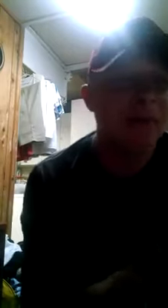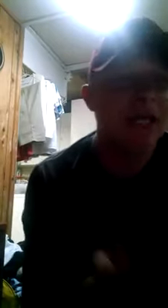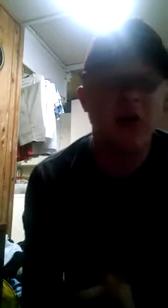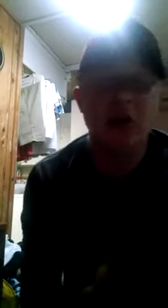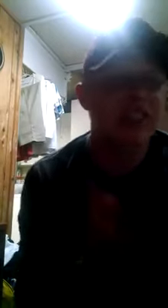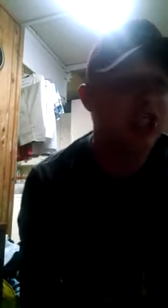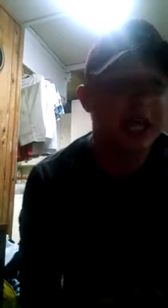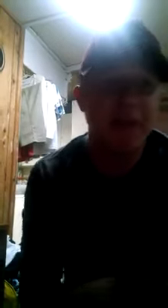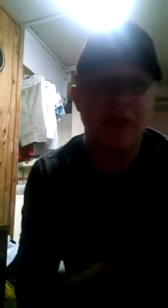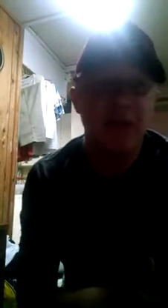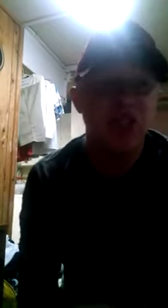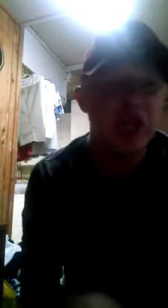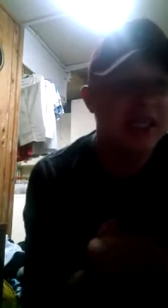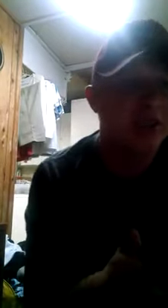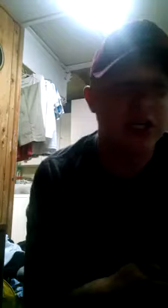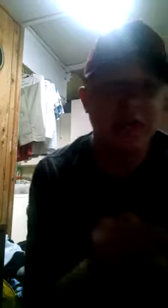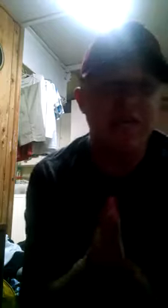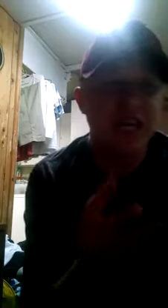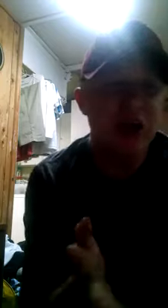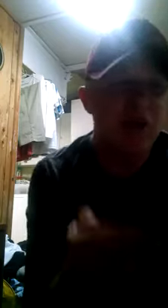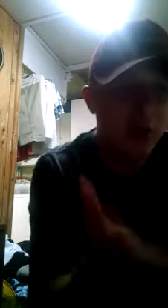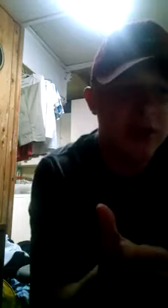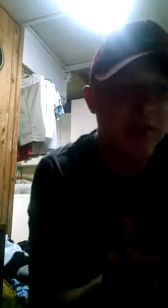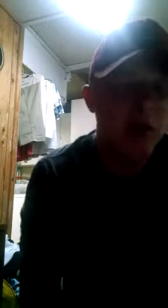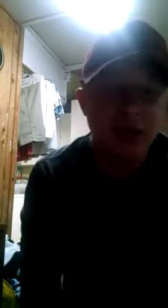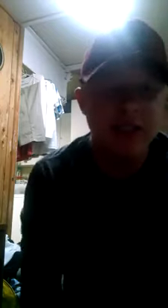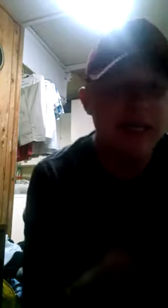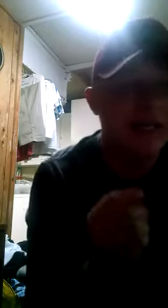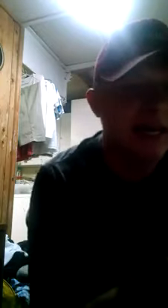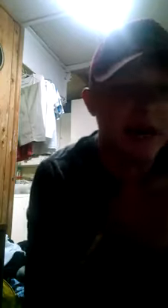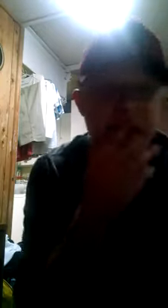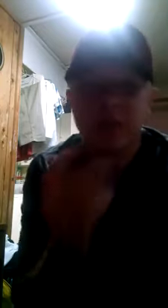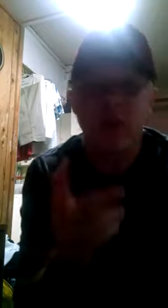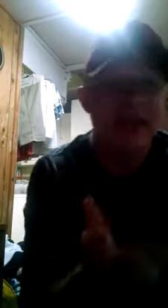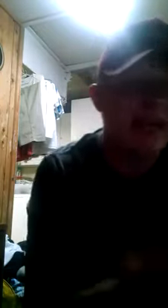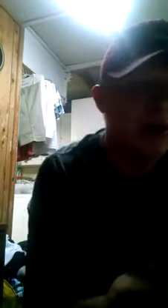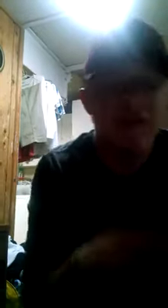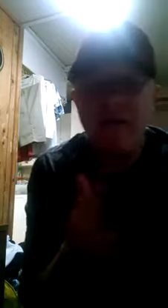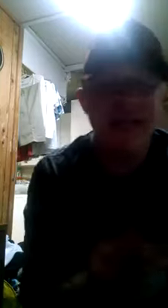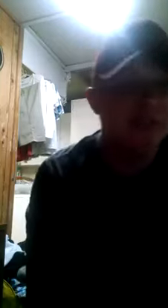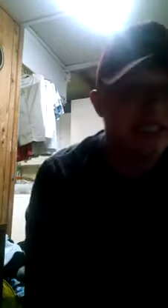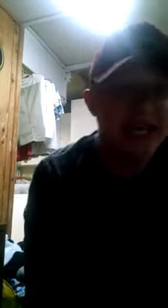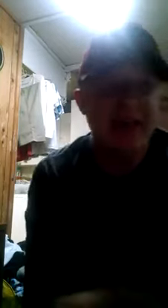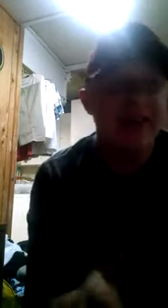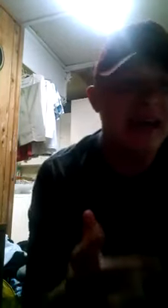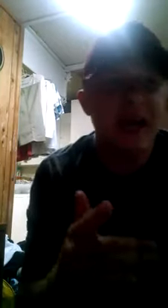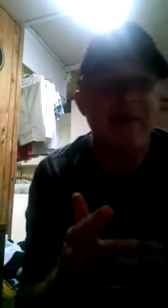been played on Since she came in the picture, he started to fade off With him gone, I didn't need God, so I laid off Biggest mistake that I ever